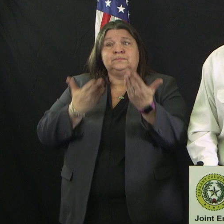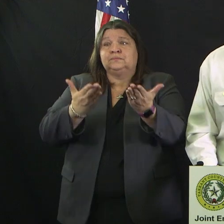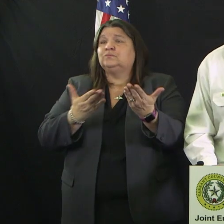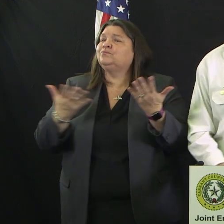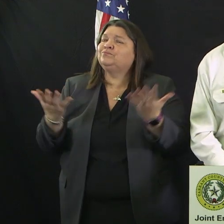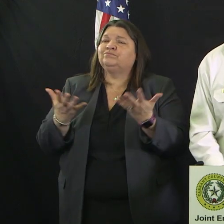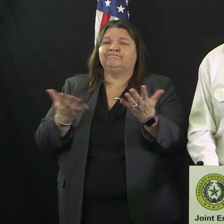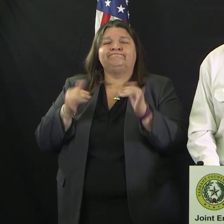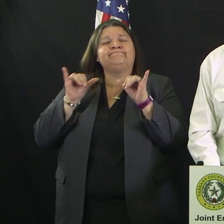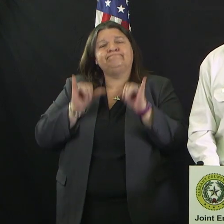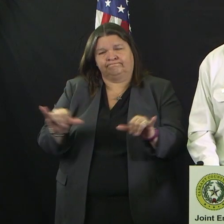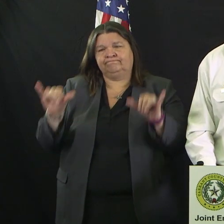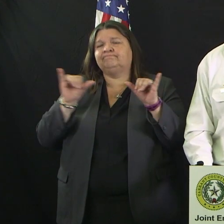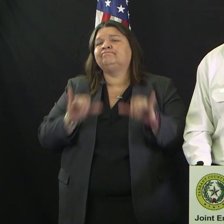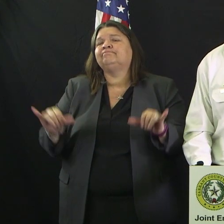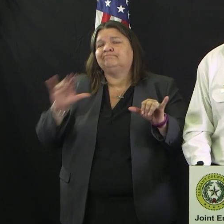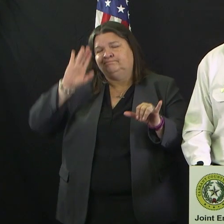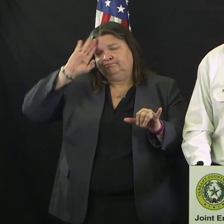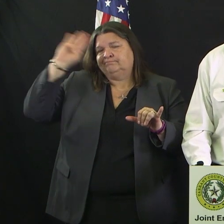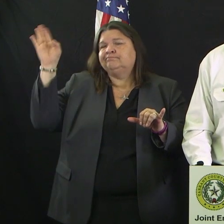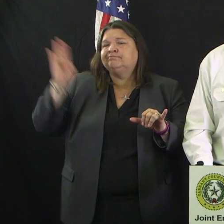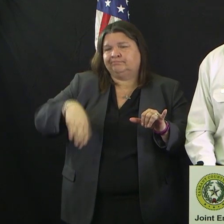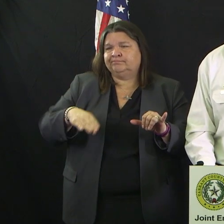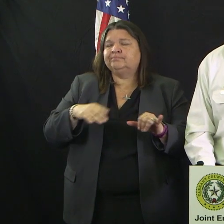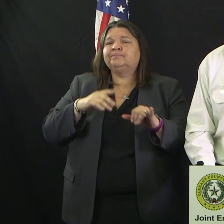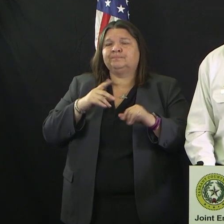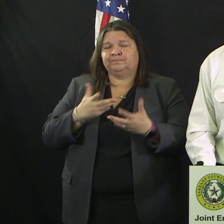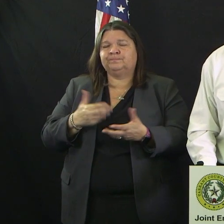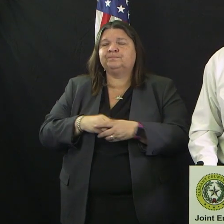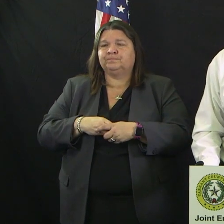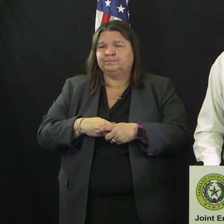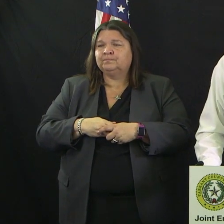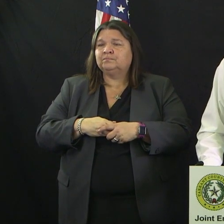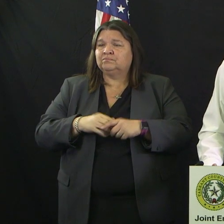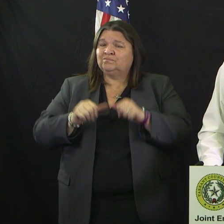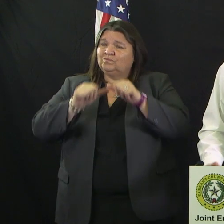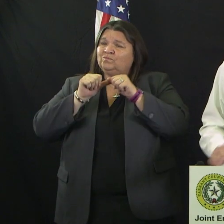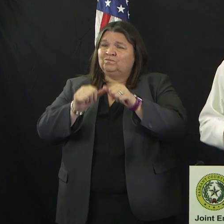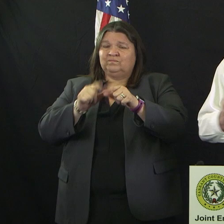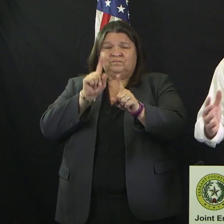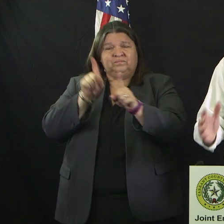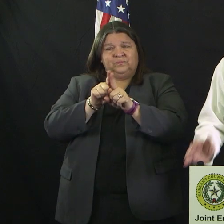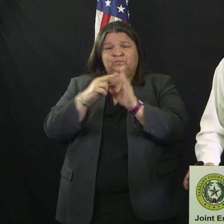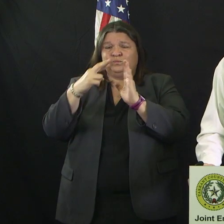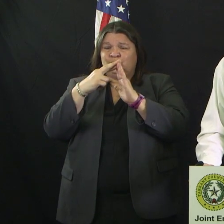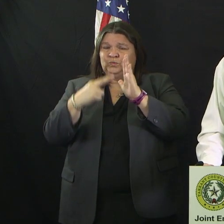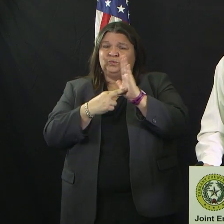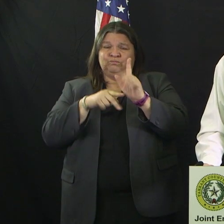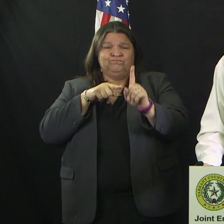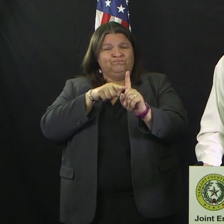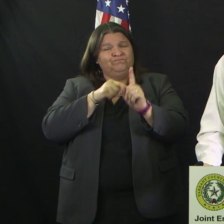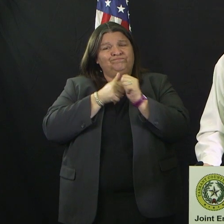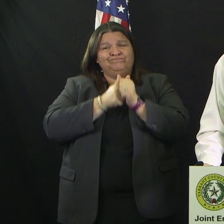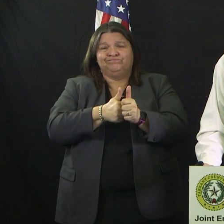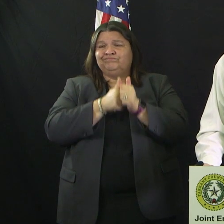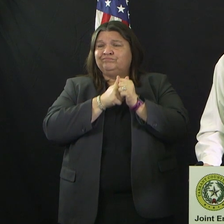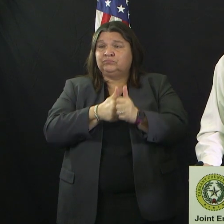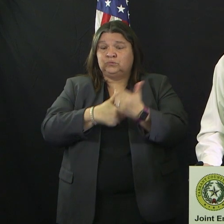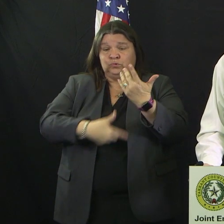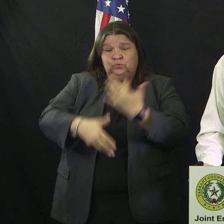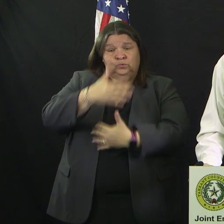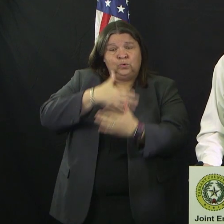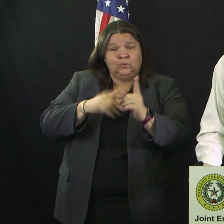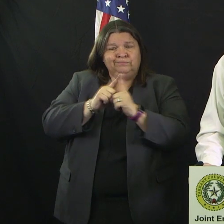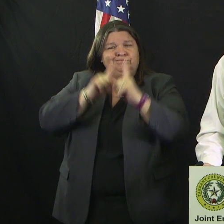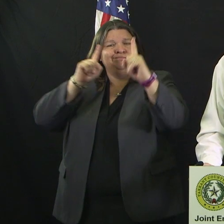asking everybody in the community to remain diligent about social distancing, about hand washing, and about